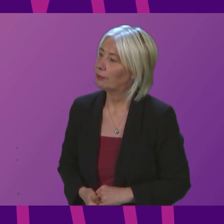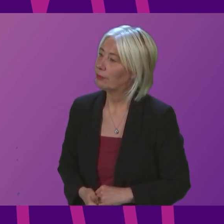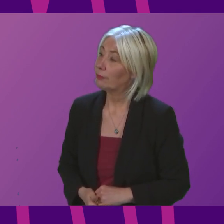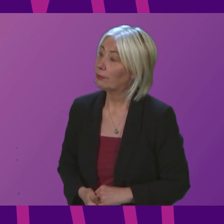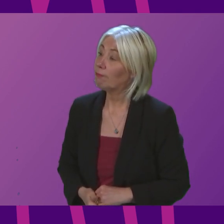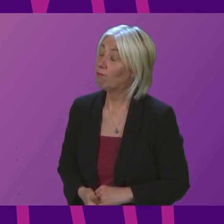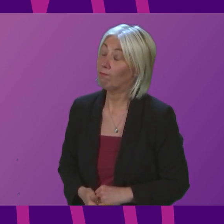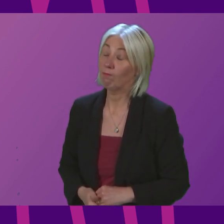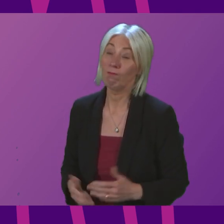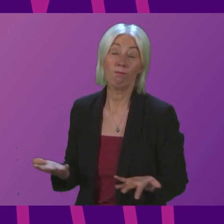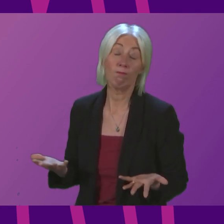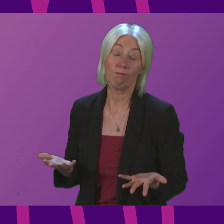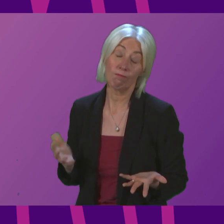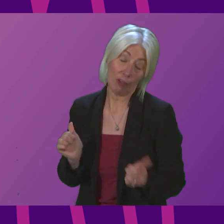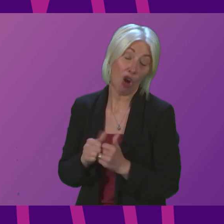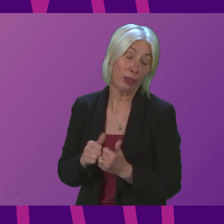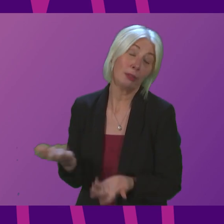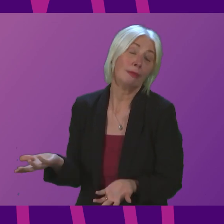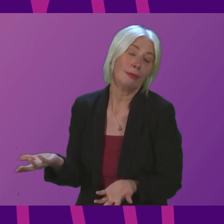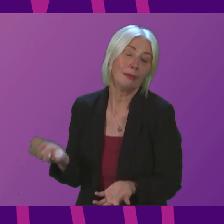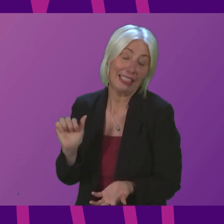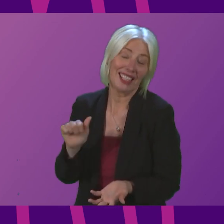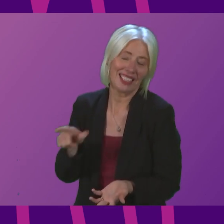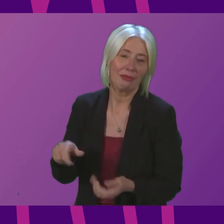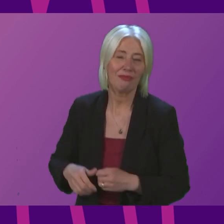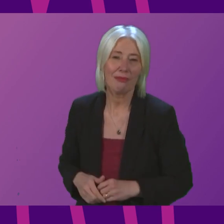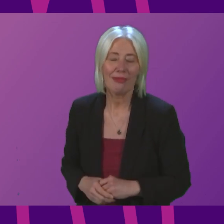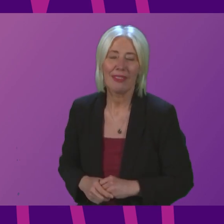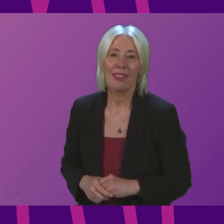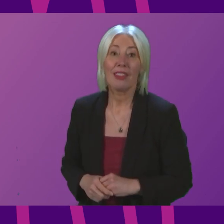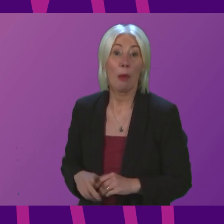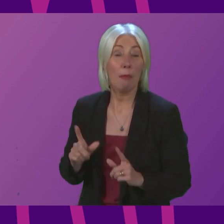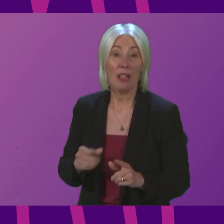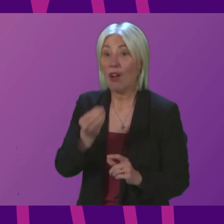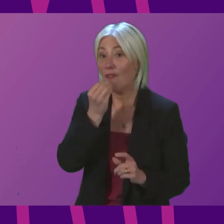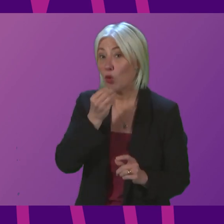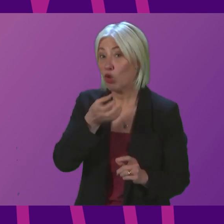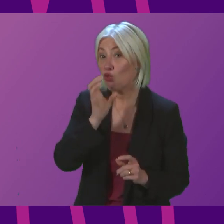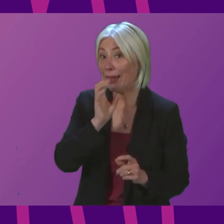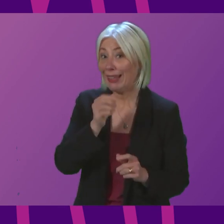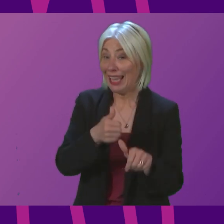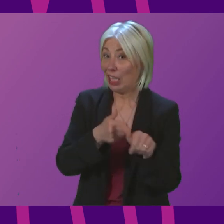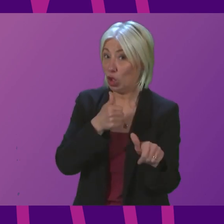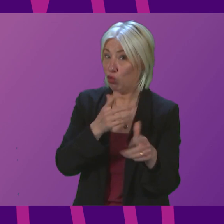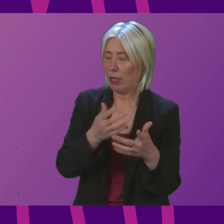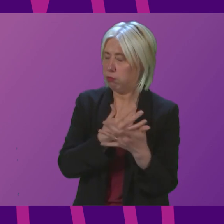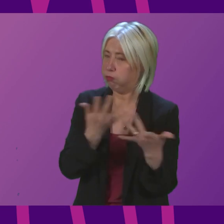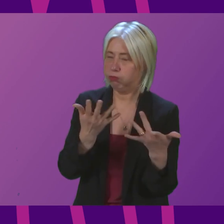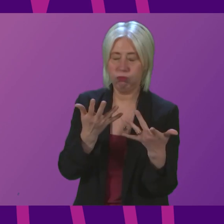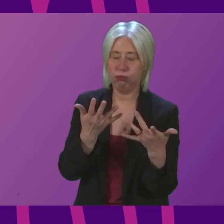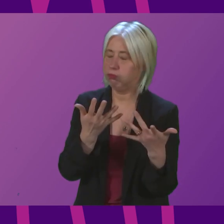Well, I do agree with Mr Fairley on that point. The food and drink industry is currently facing numerous